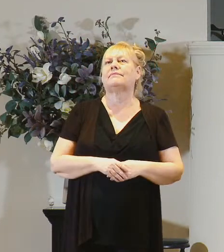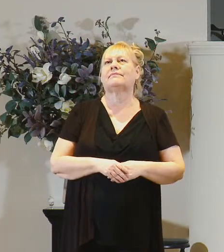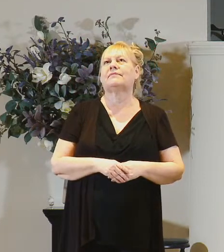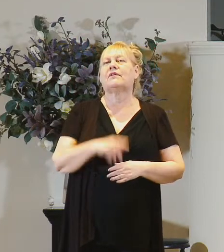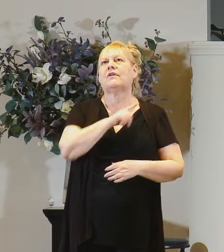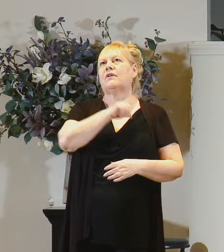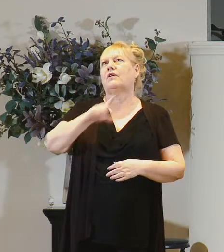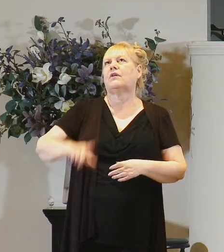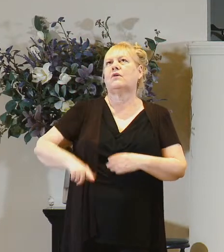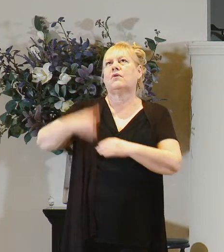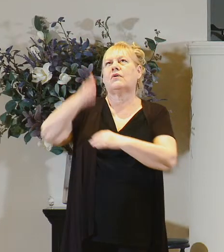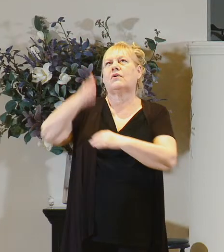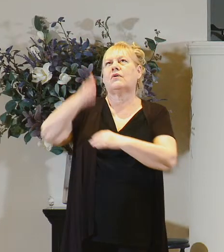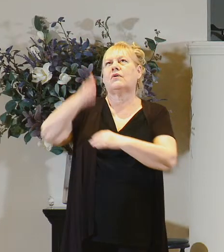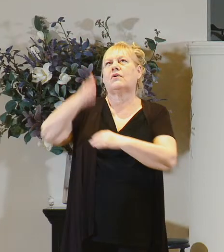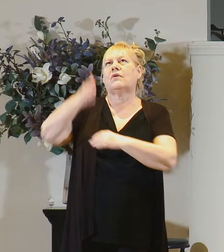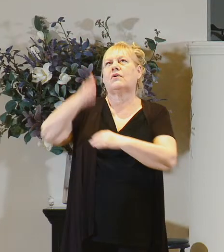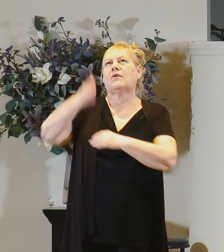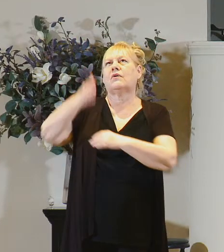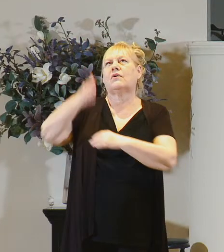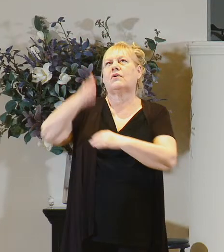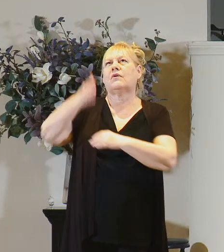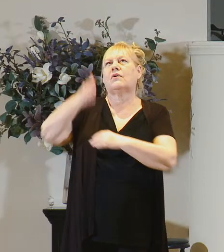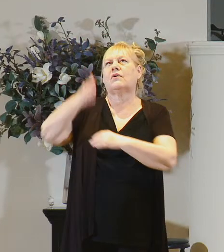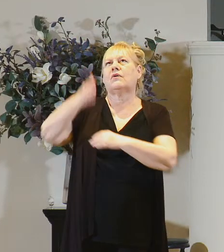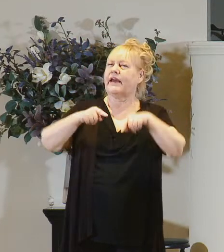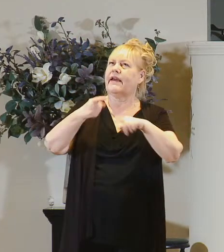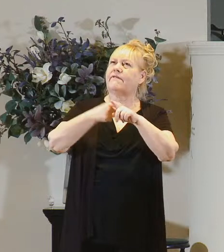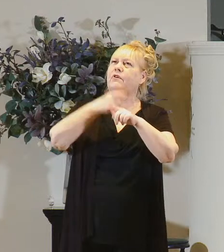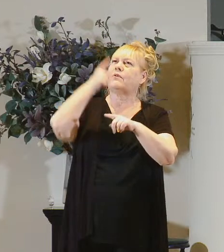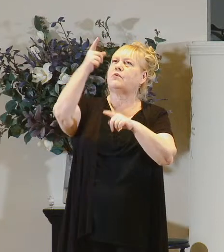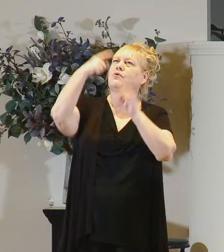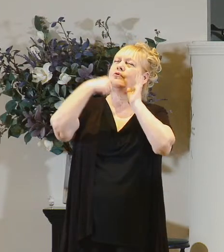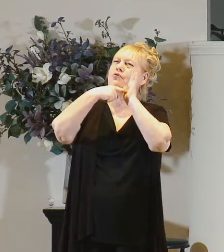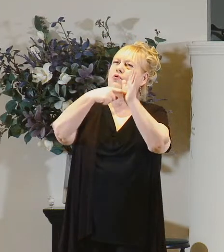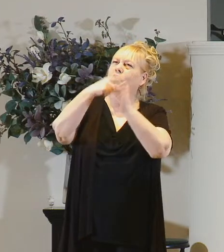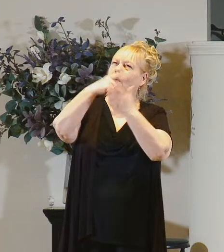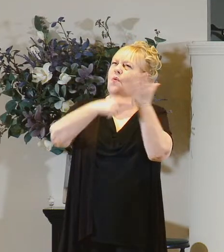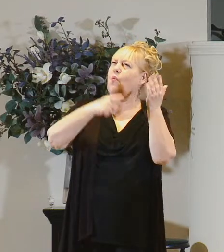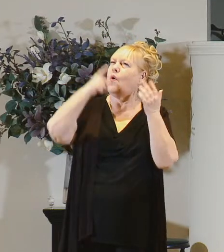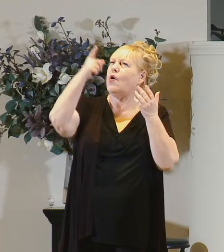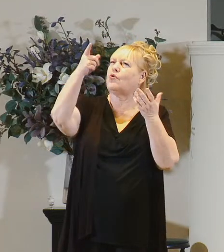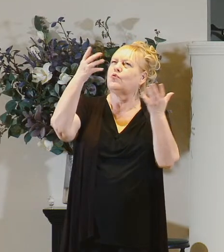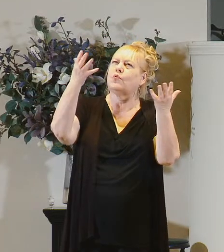lord god jesus came from you to show us what you're all about